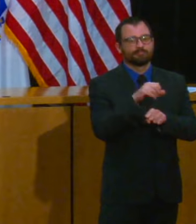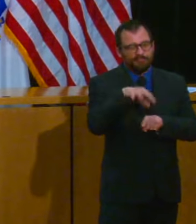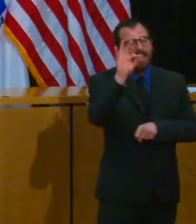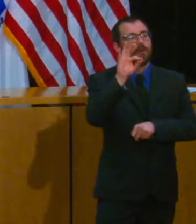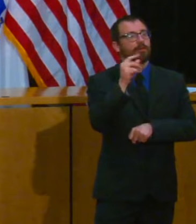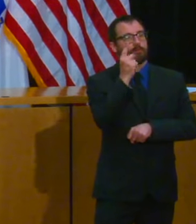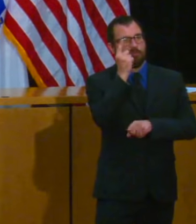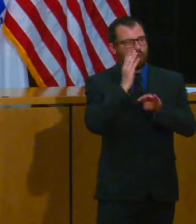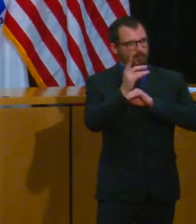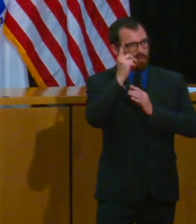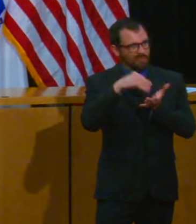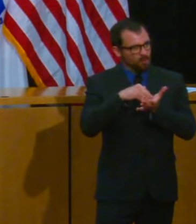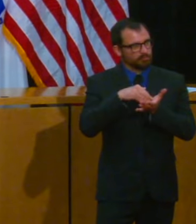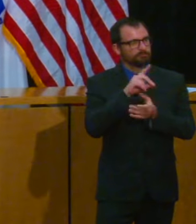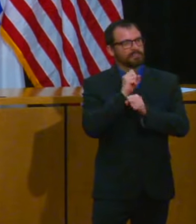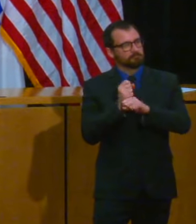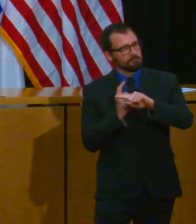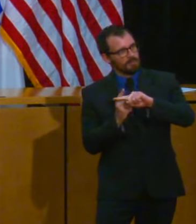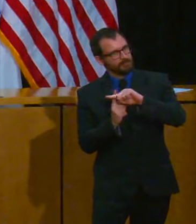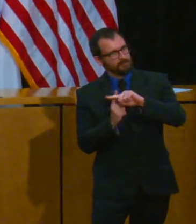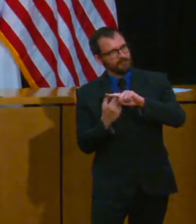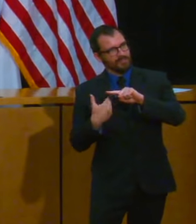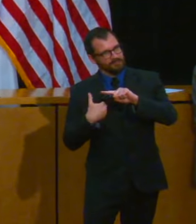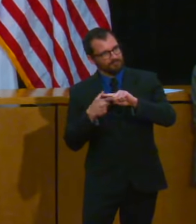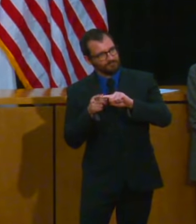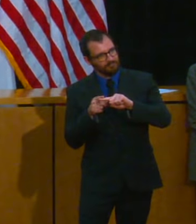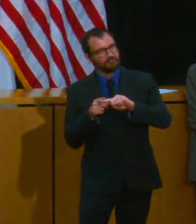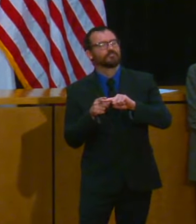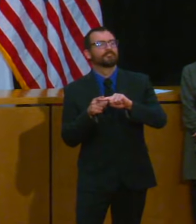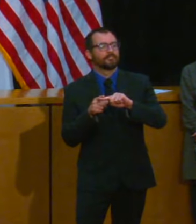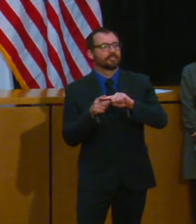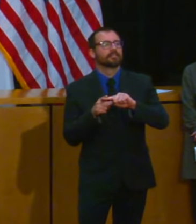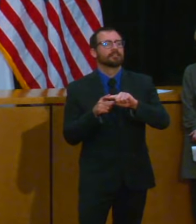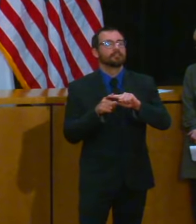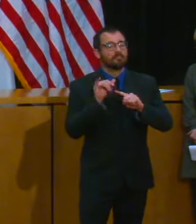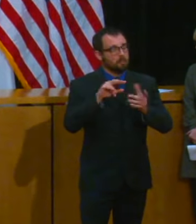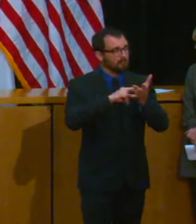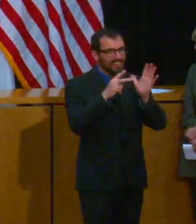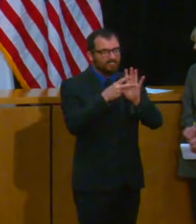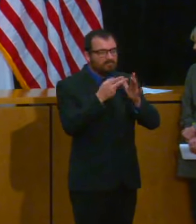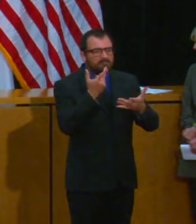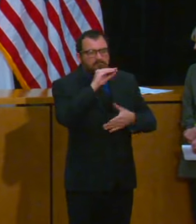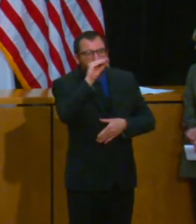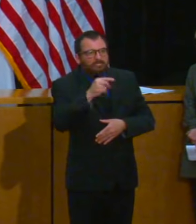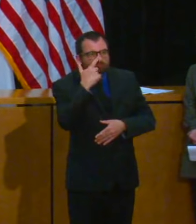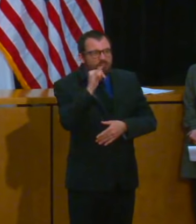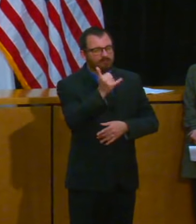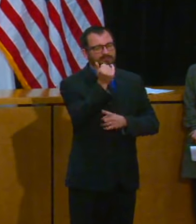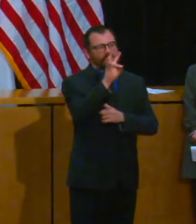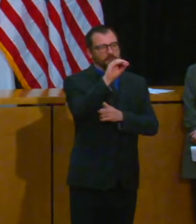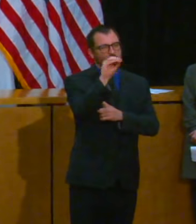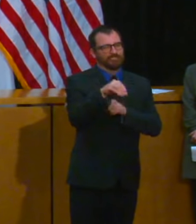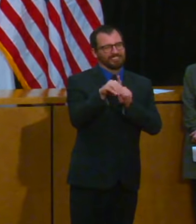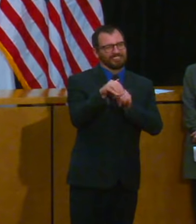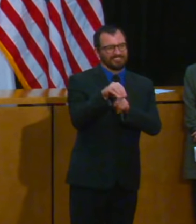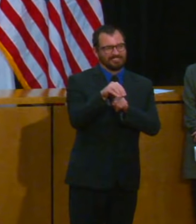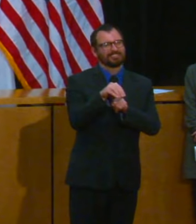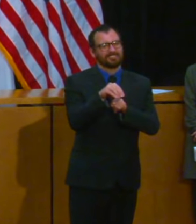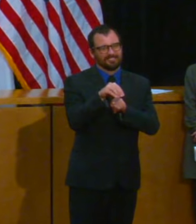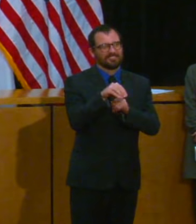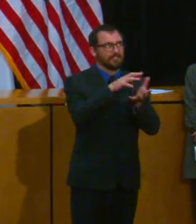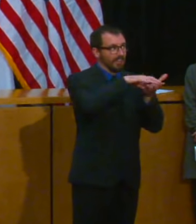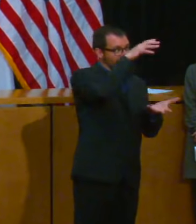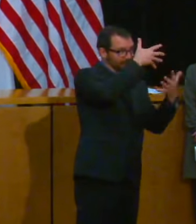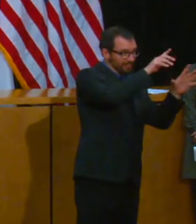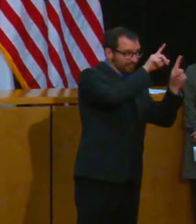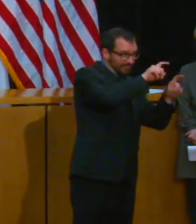percent of the tests conducted were positive this positive percentage is an important piece of the data that we monitor and that latest number of